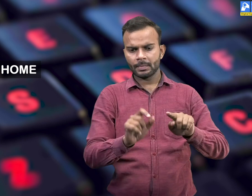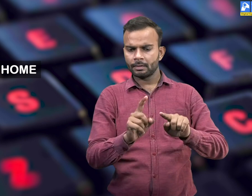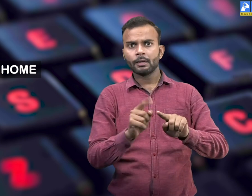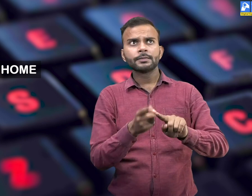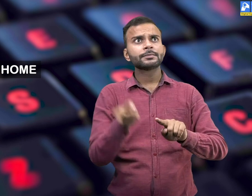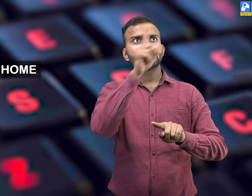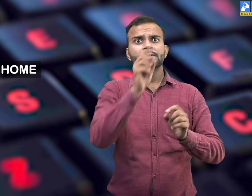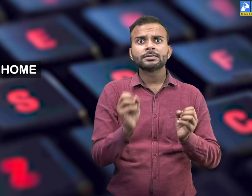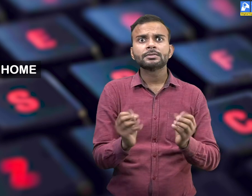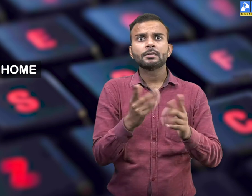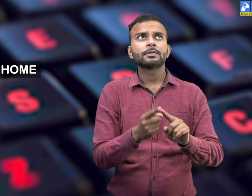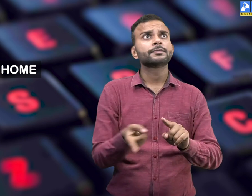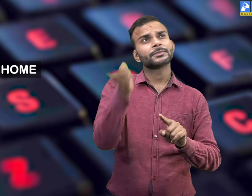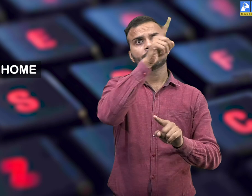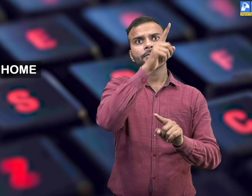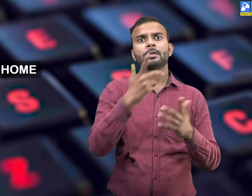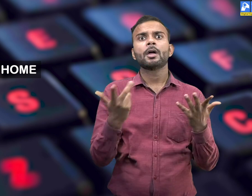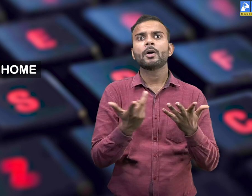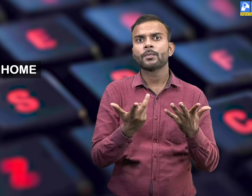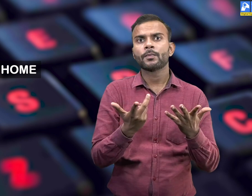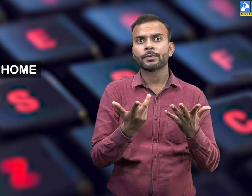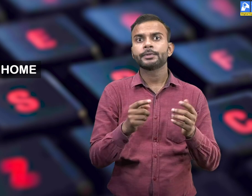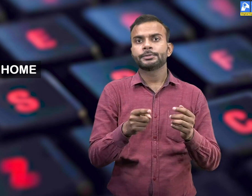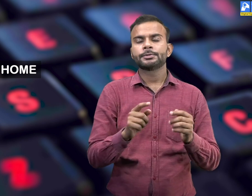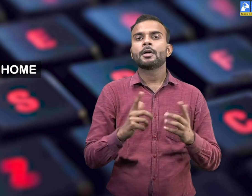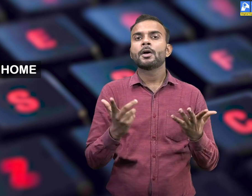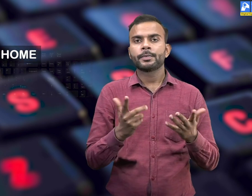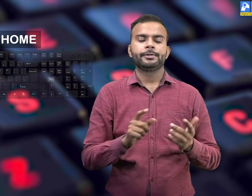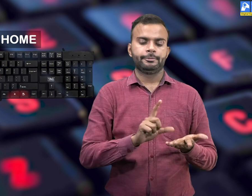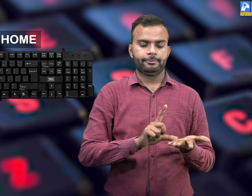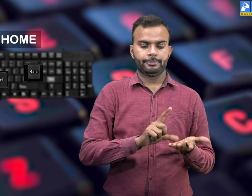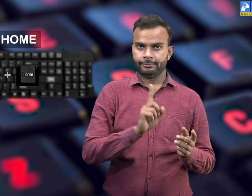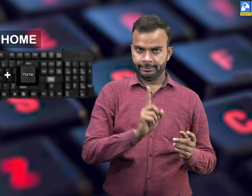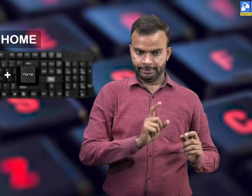These two keys are pressed together to move cursor